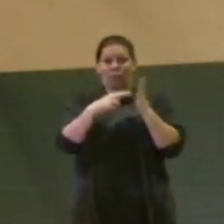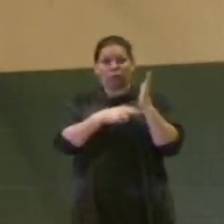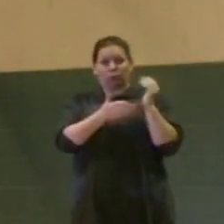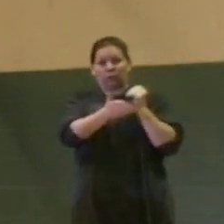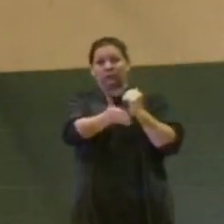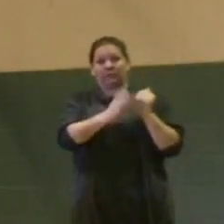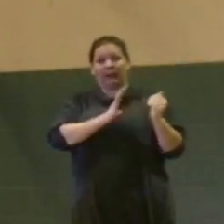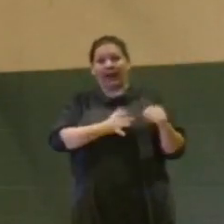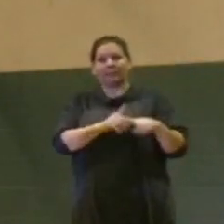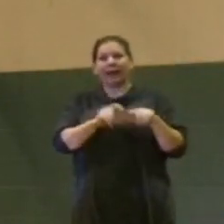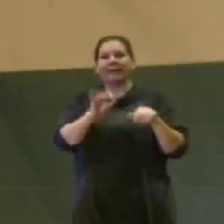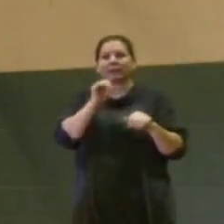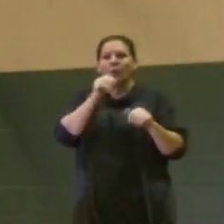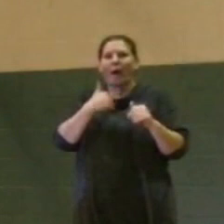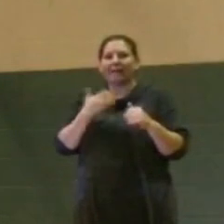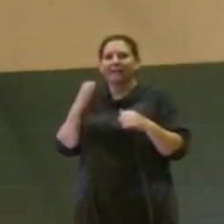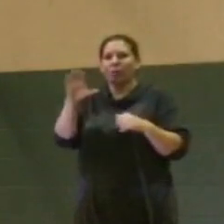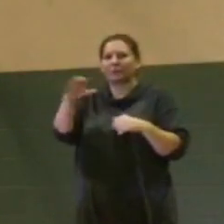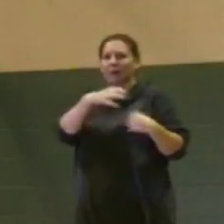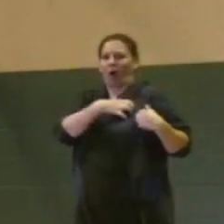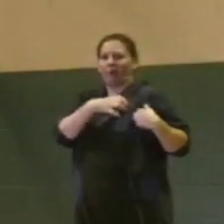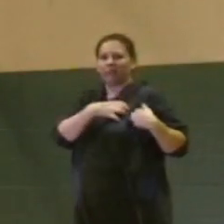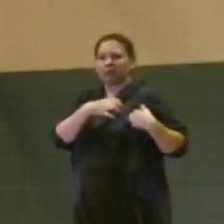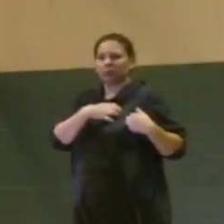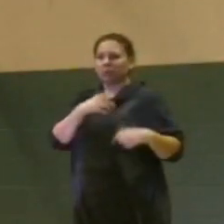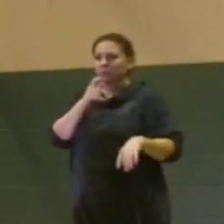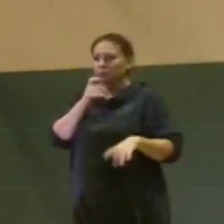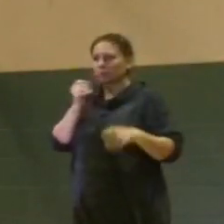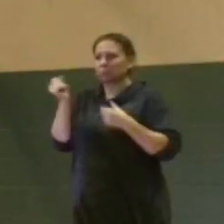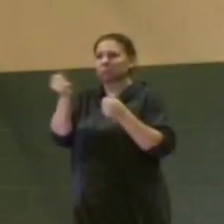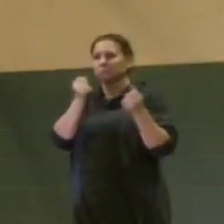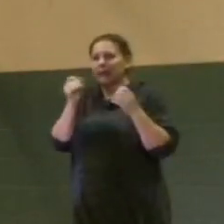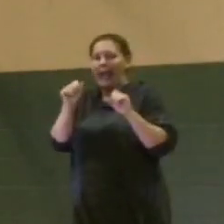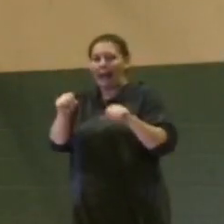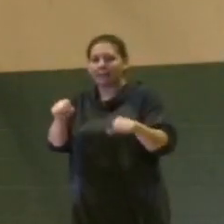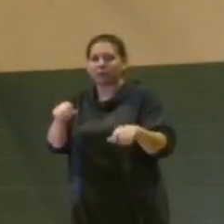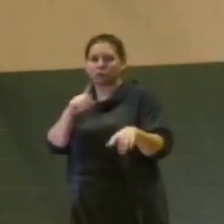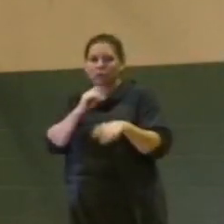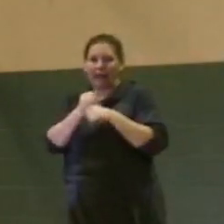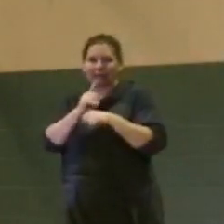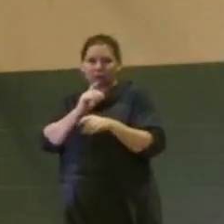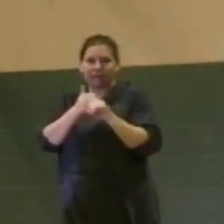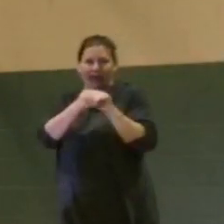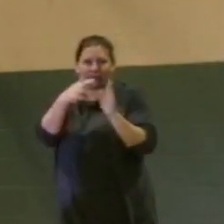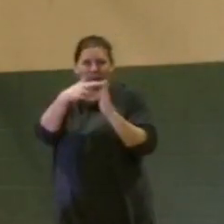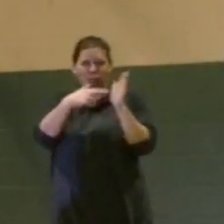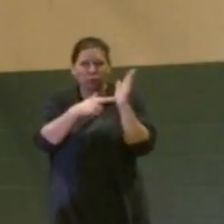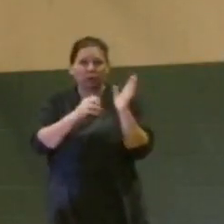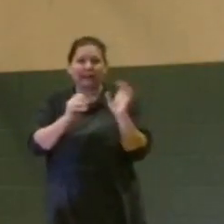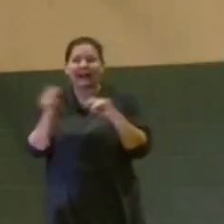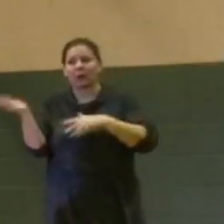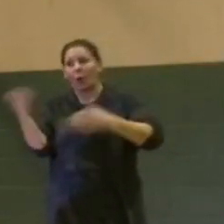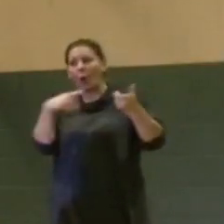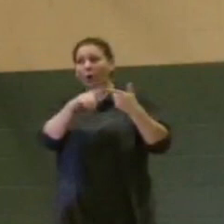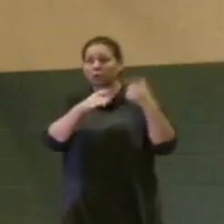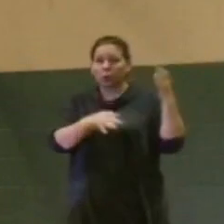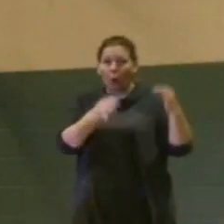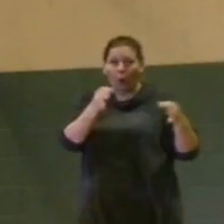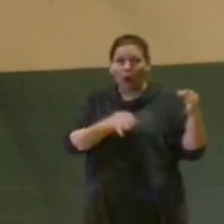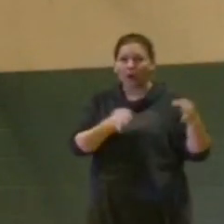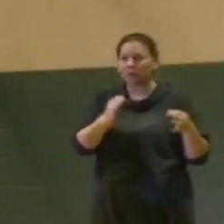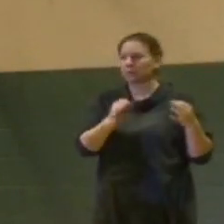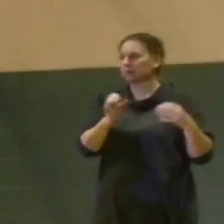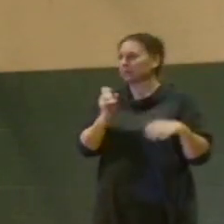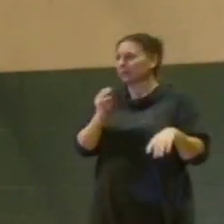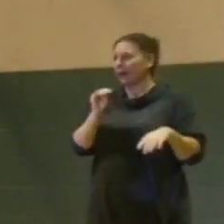don't have an enforcement officer that is able to do it, that is able to take it to court, that we actually have